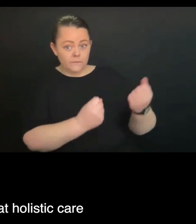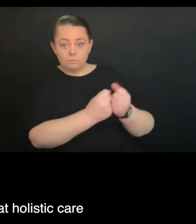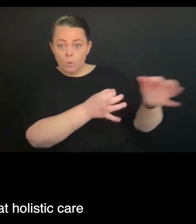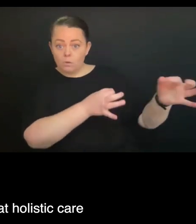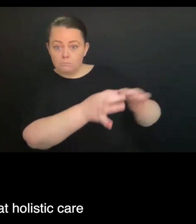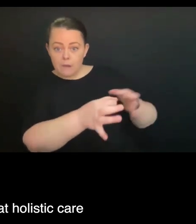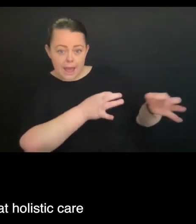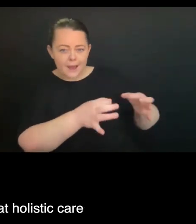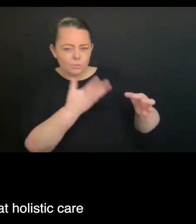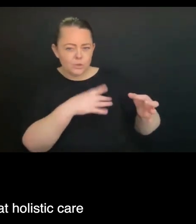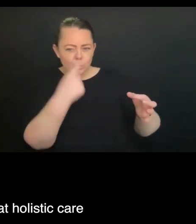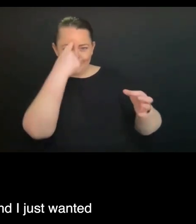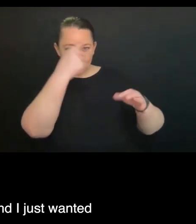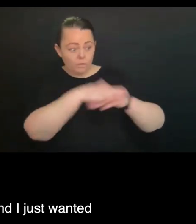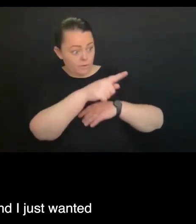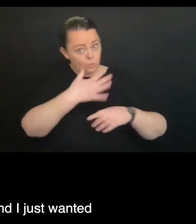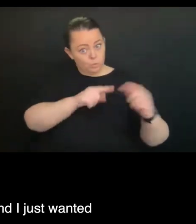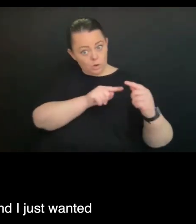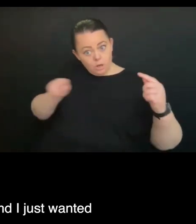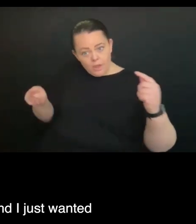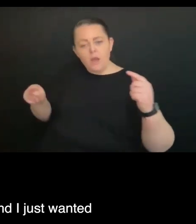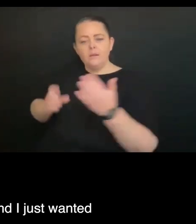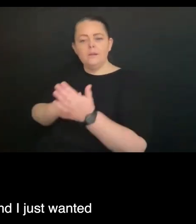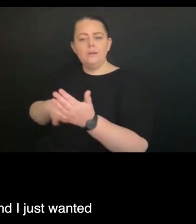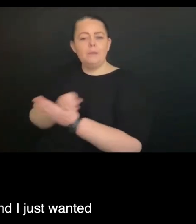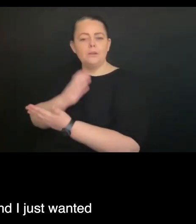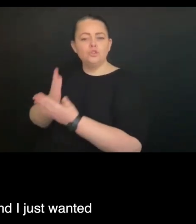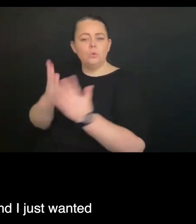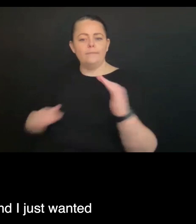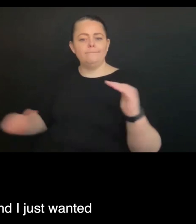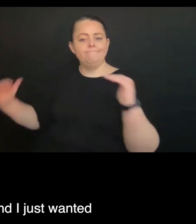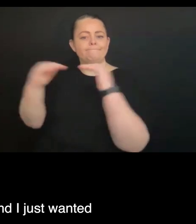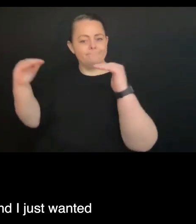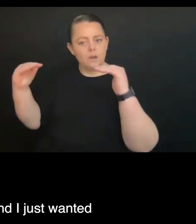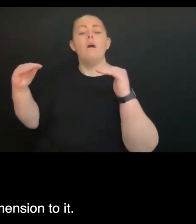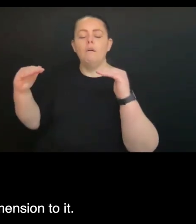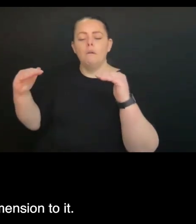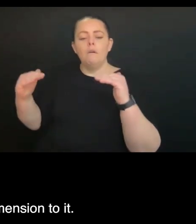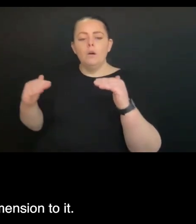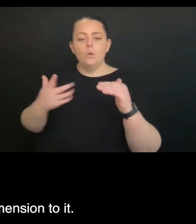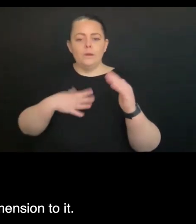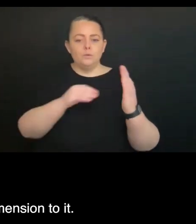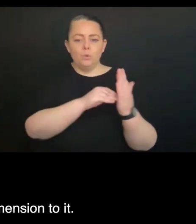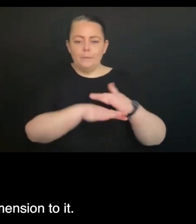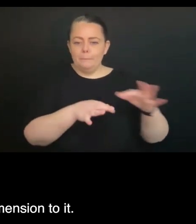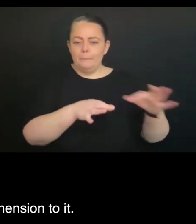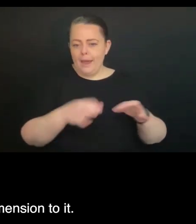Andrew, can I just pick up on that holistic care question we had a little earlier? And I just wanted to add in a sort of a spiritual dimension to it.